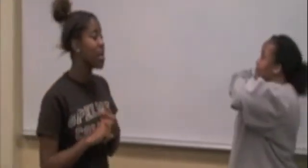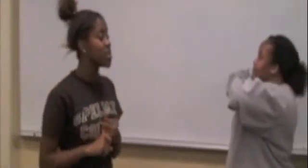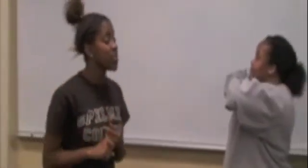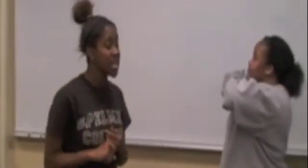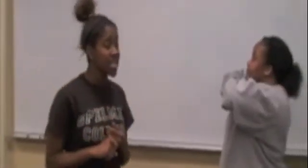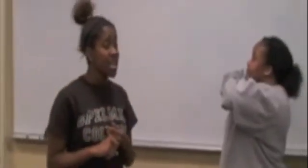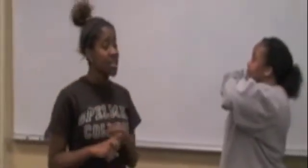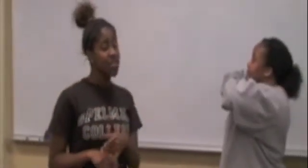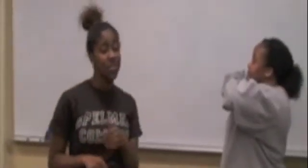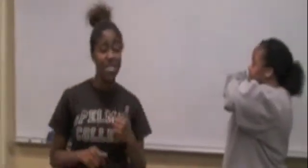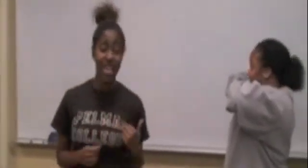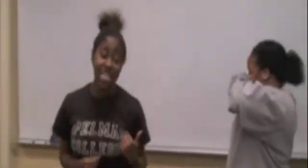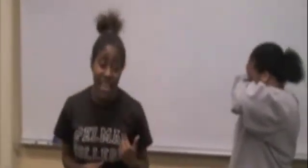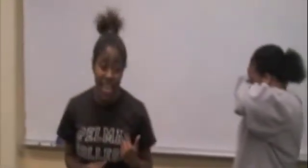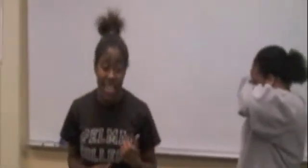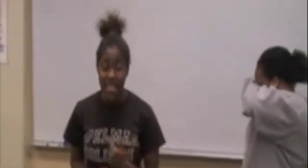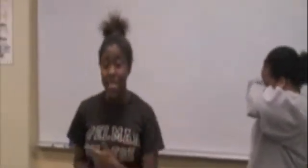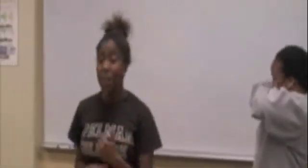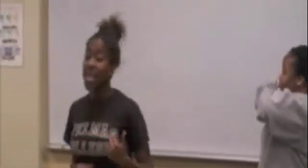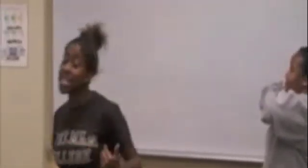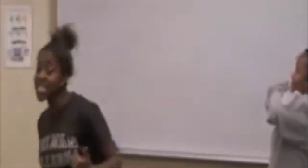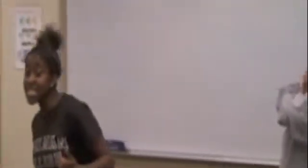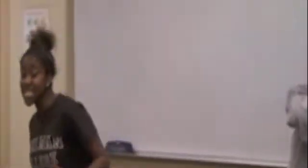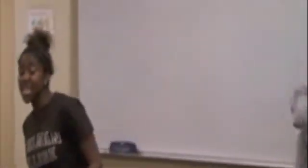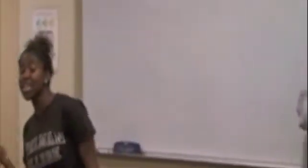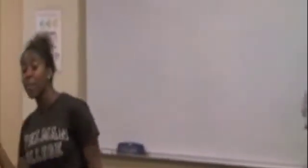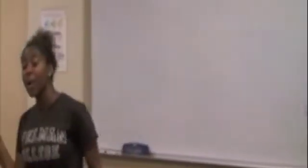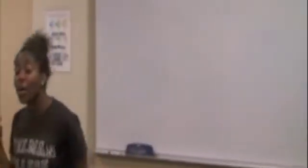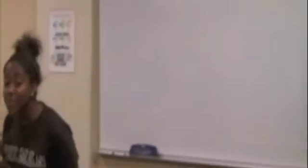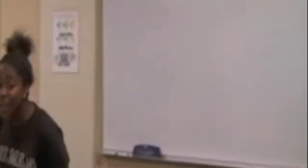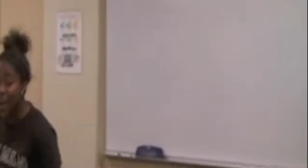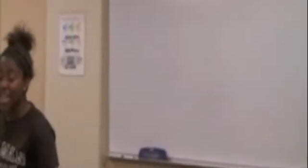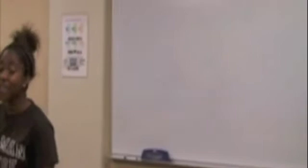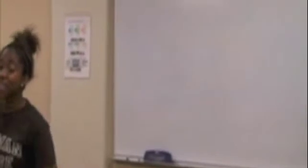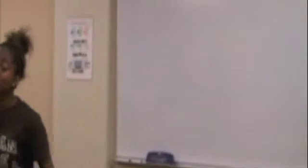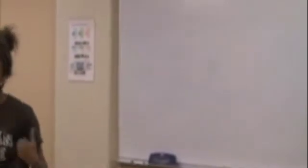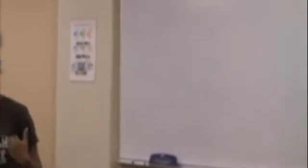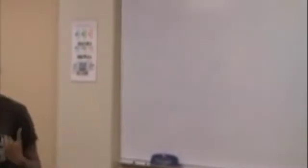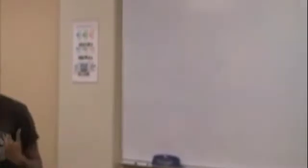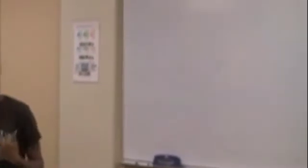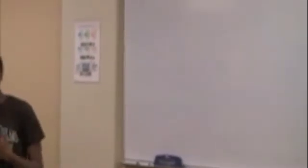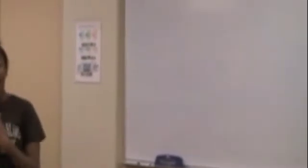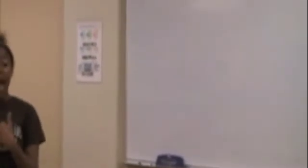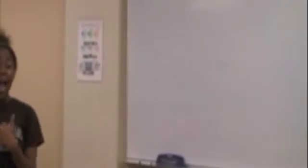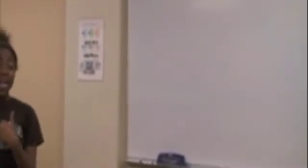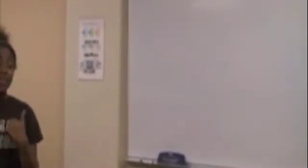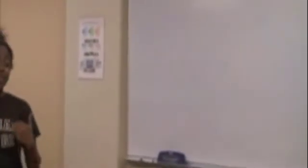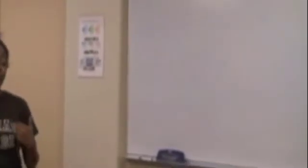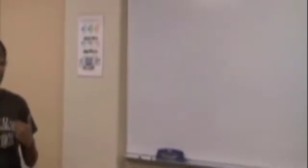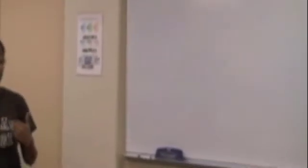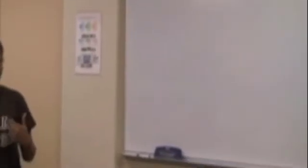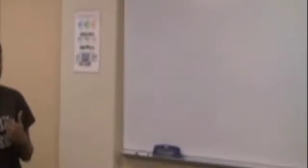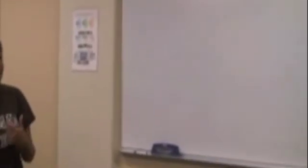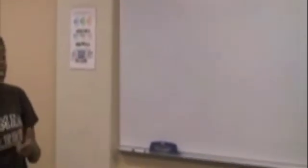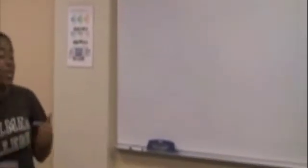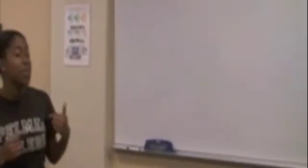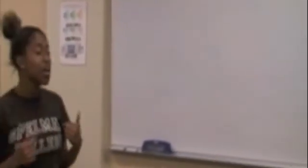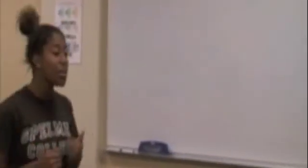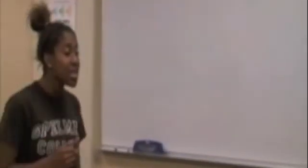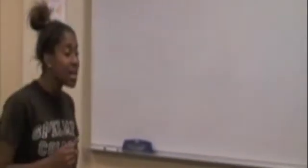be contracted through the vajayjay, the penis, your mouth, or even your rectum. I am known as Trepannolia